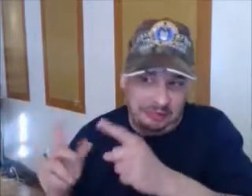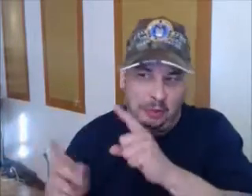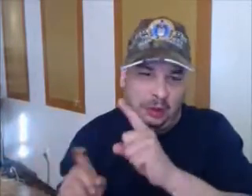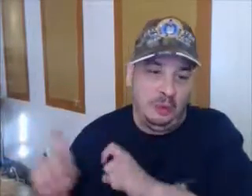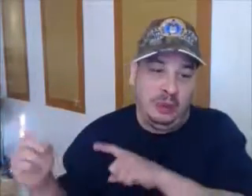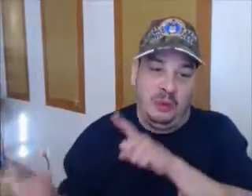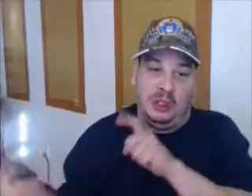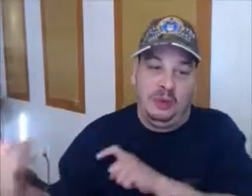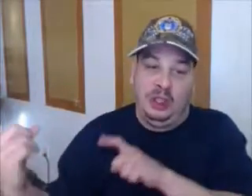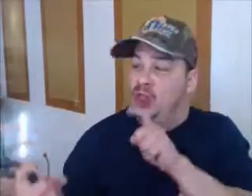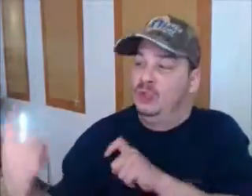What's next?